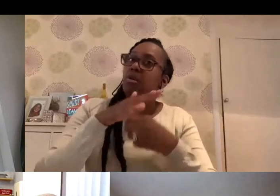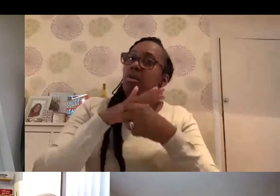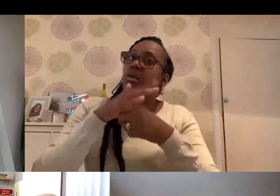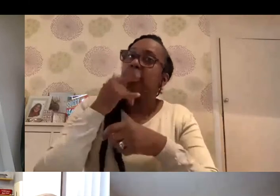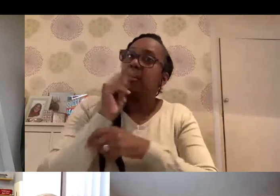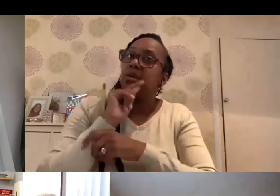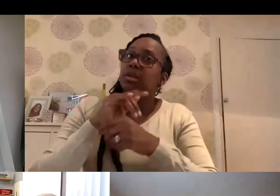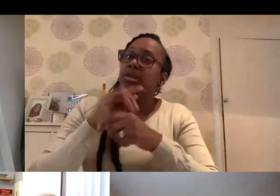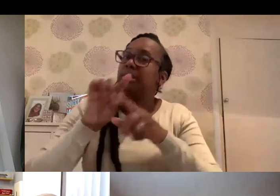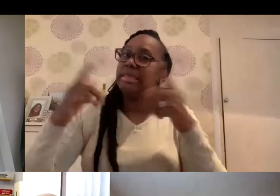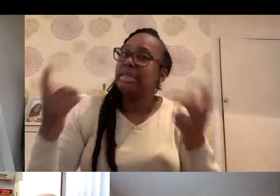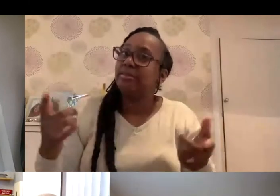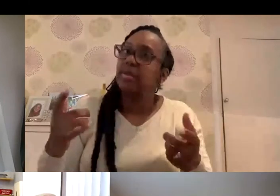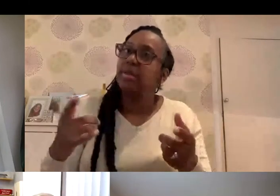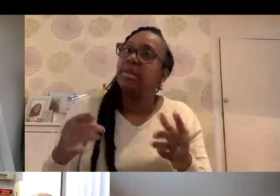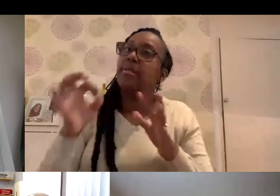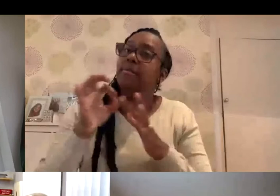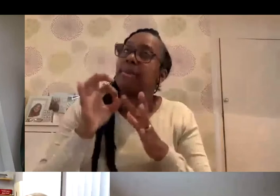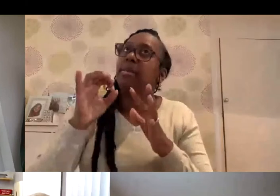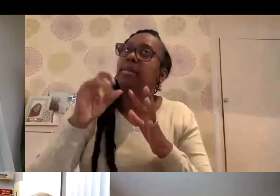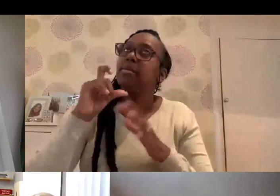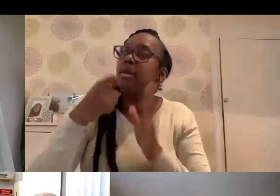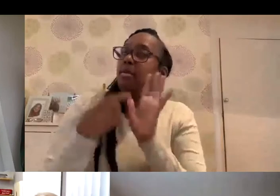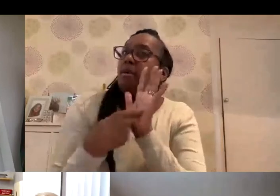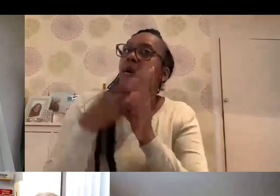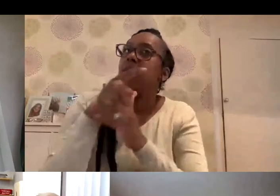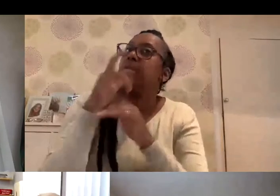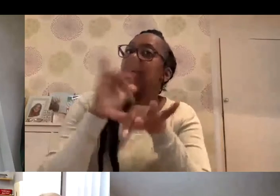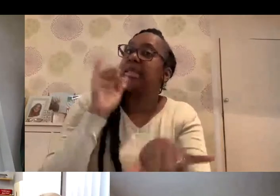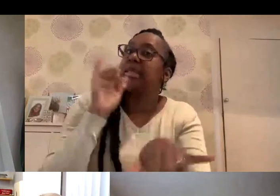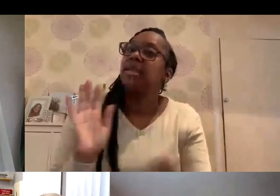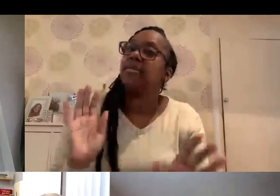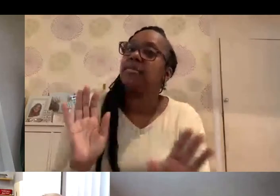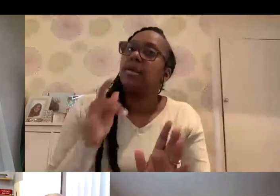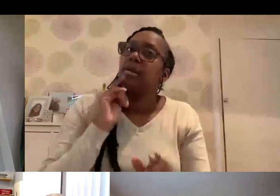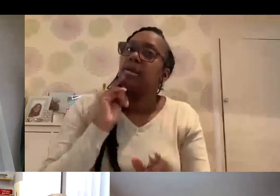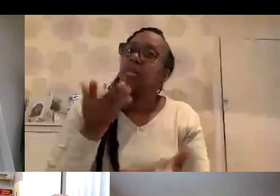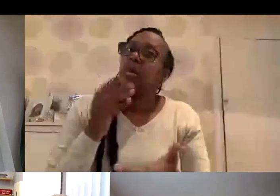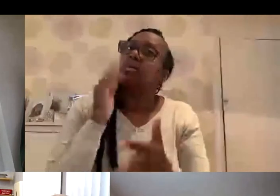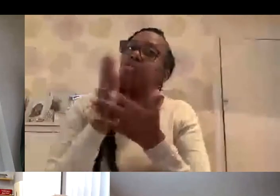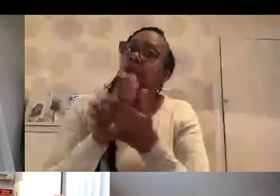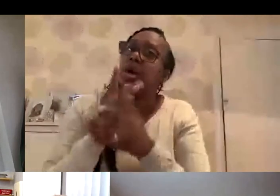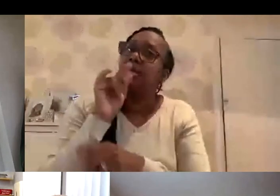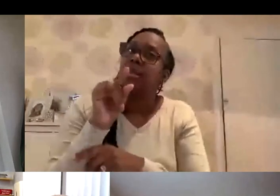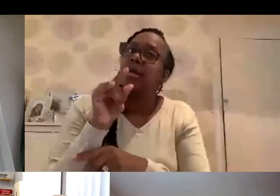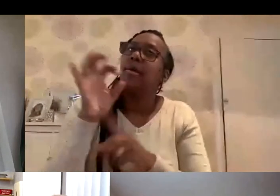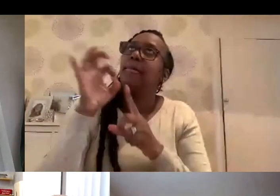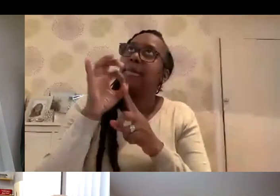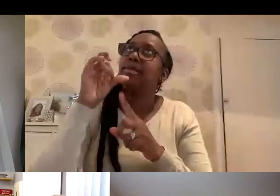virus. The LFD, the PCR is quite sensitive. So trust the PCR. The PCR,